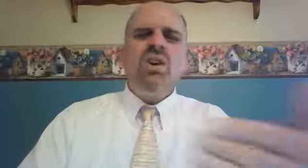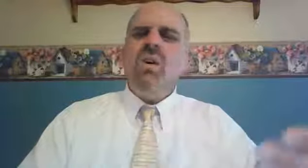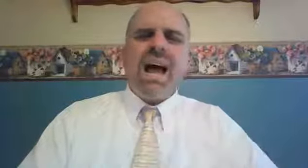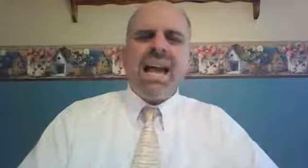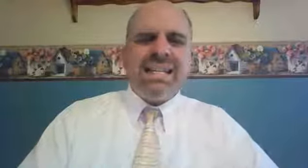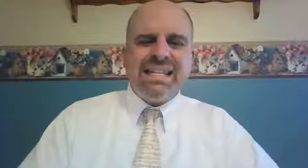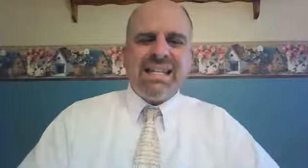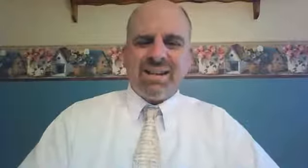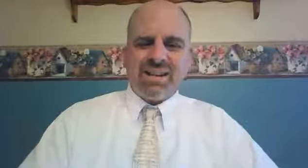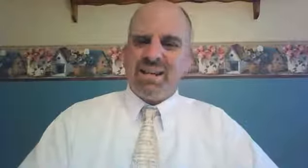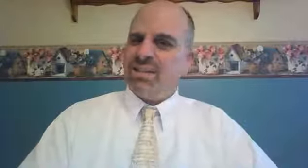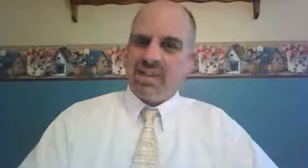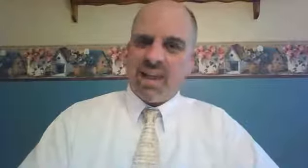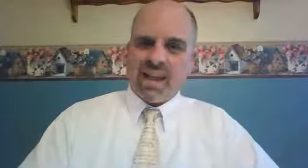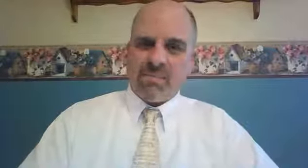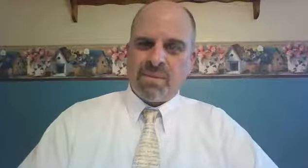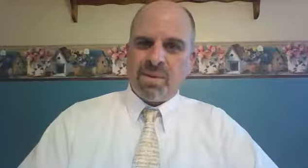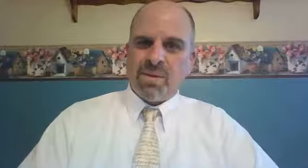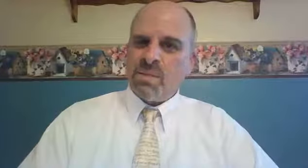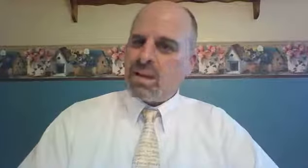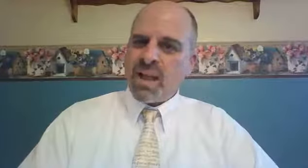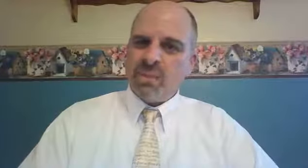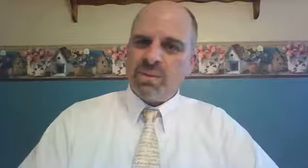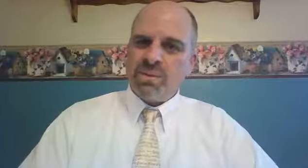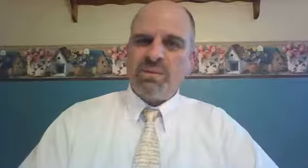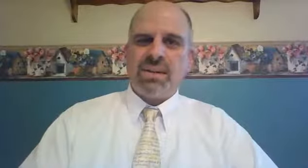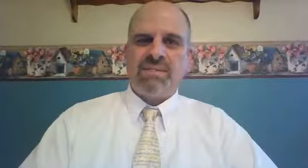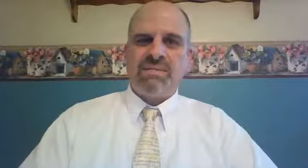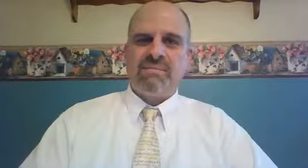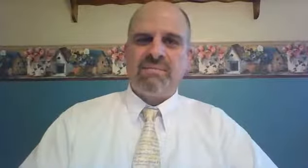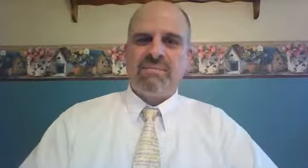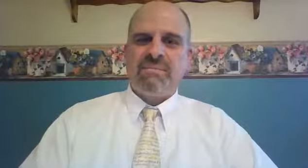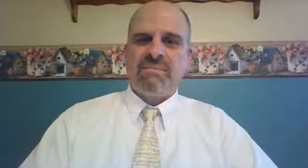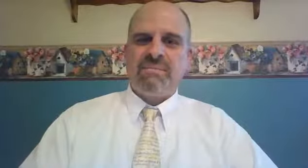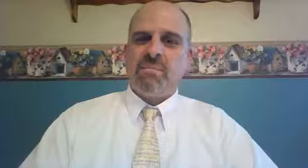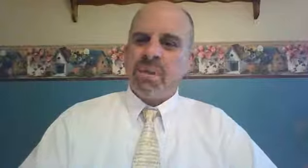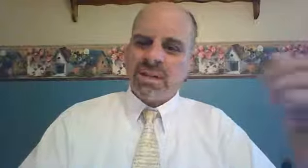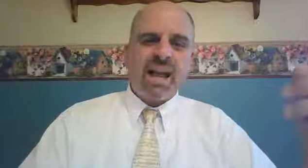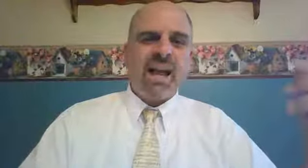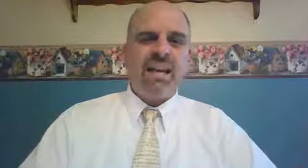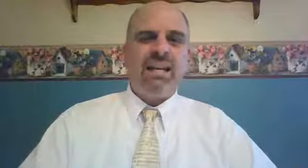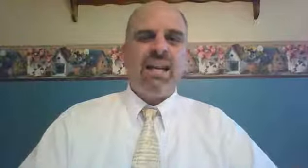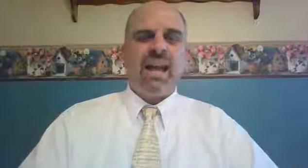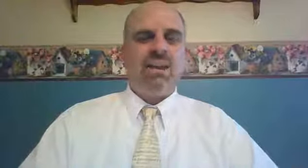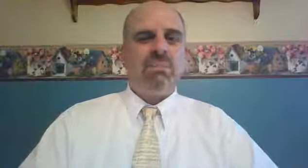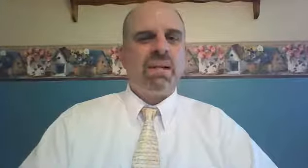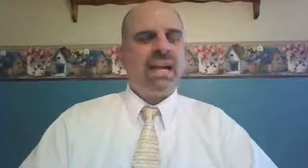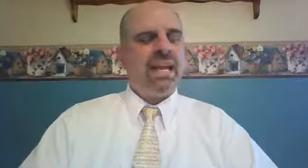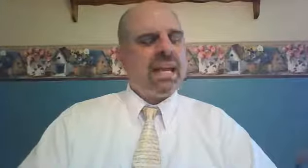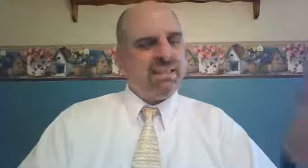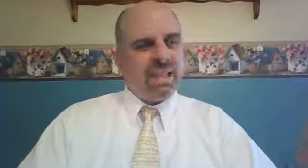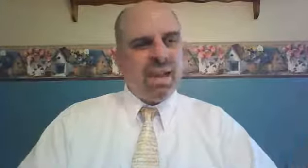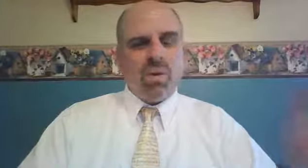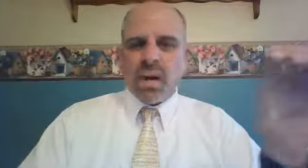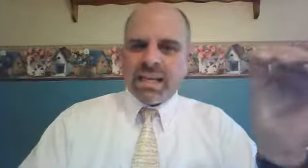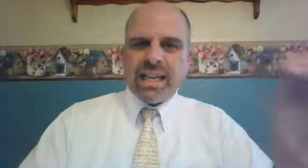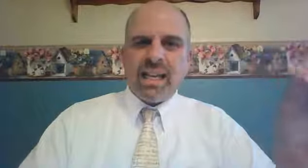no idea at the time what God was doing. But God had a plan. They were a key